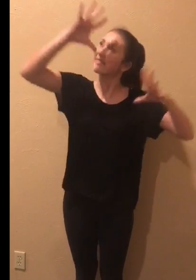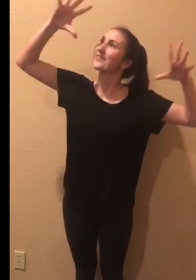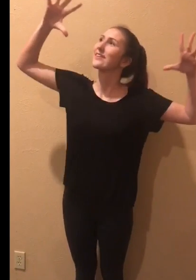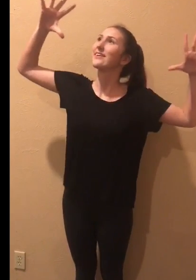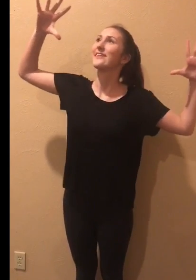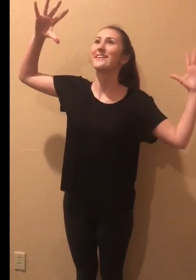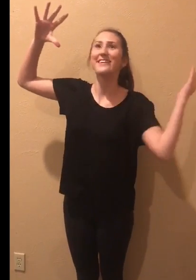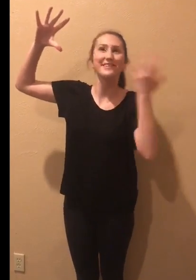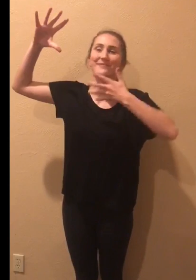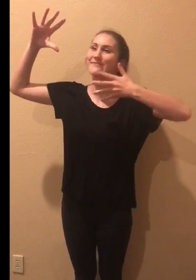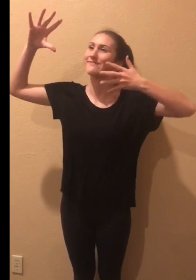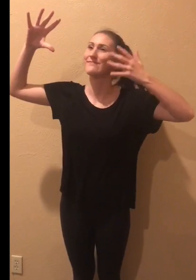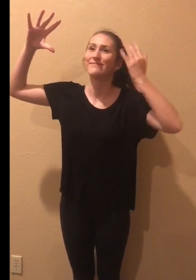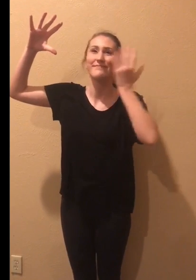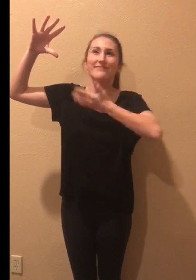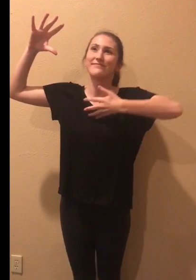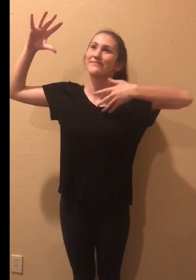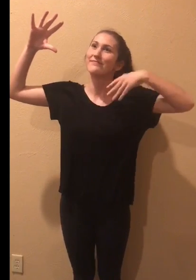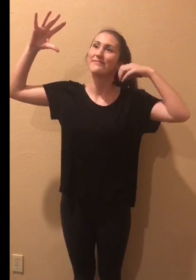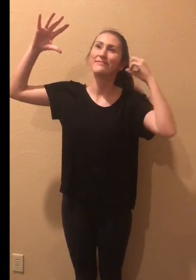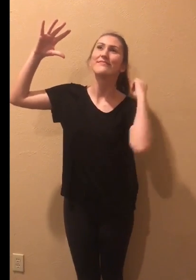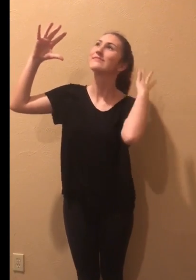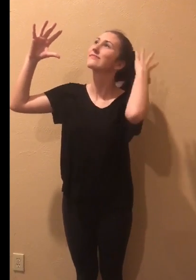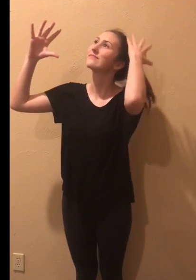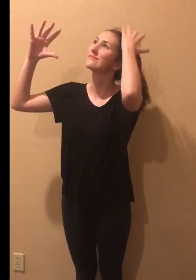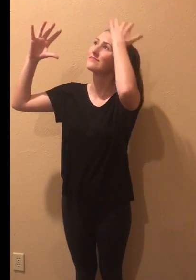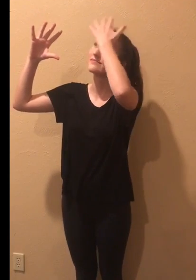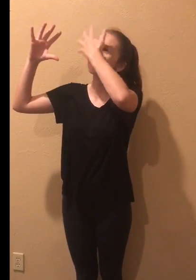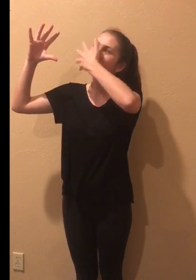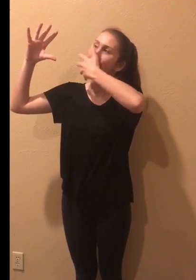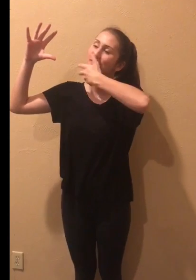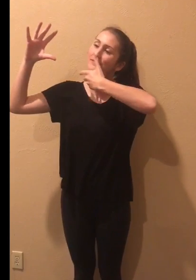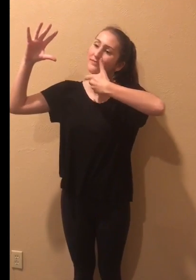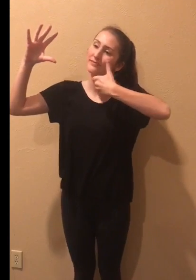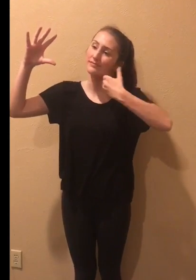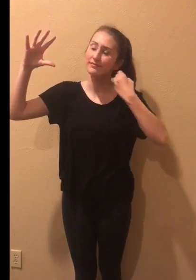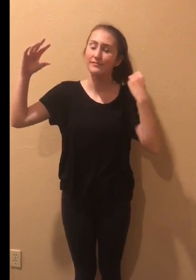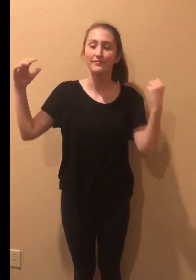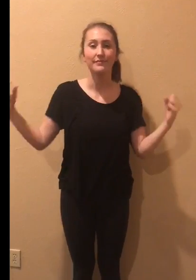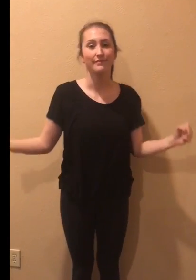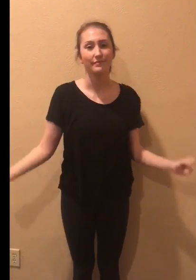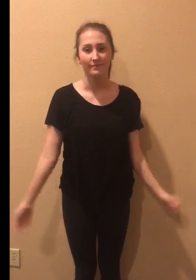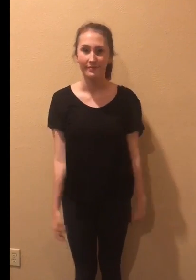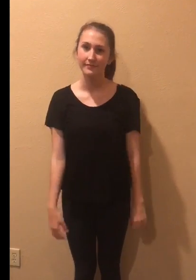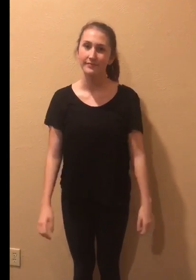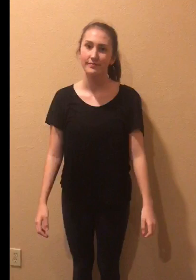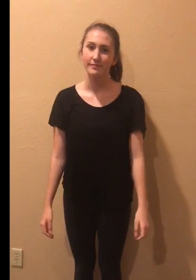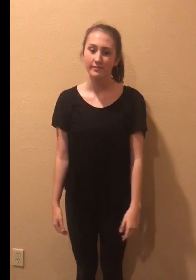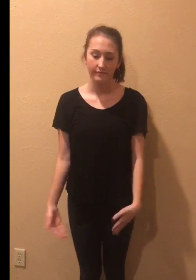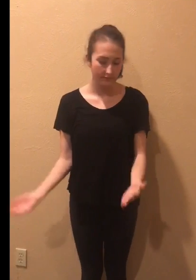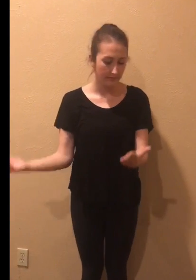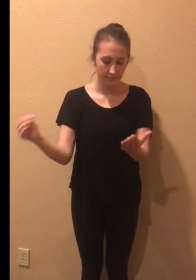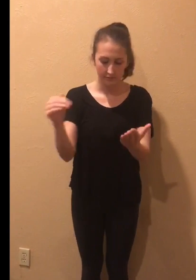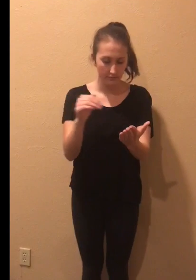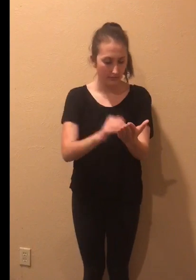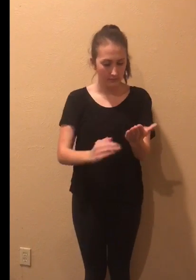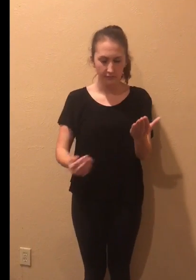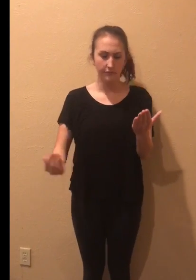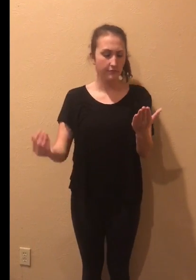palaces out of paragraphs You built cathedrals Only reading